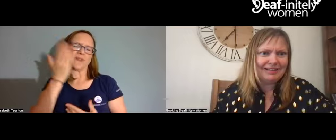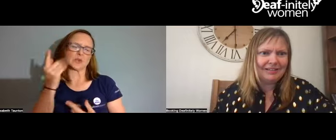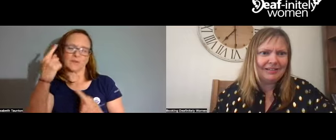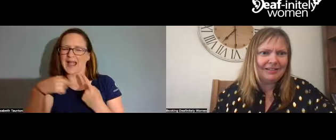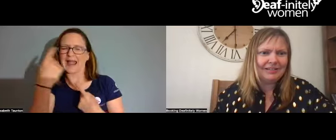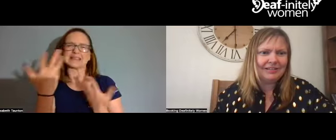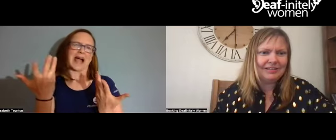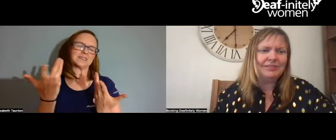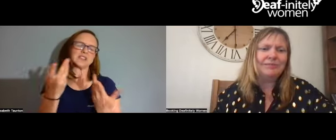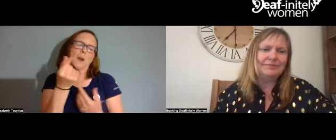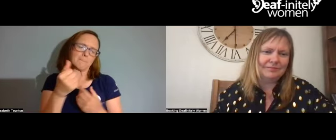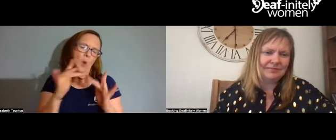now because back to face-to-face.